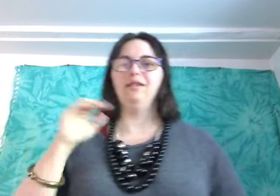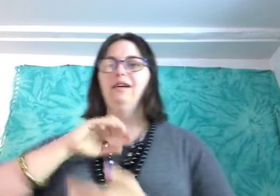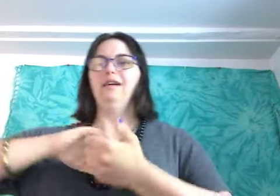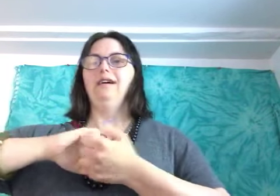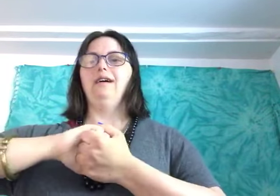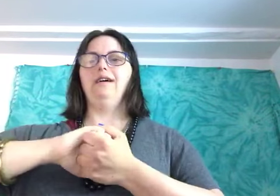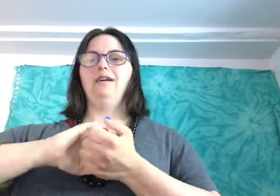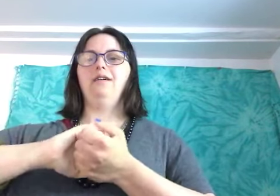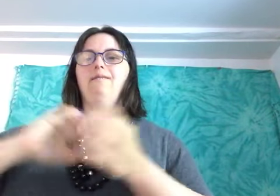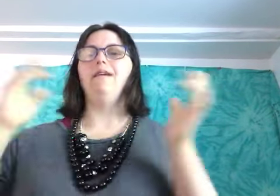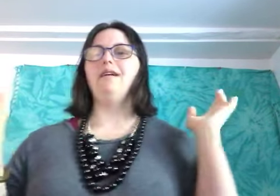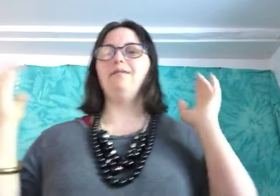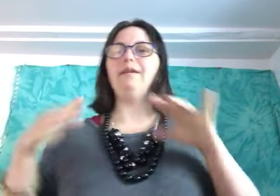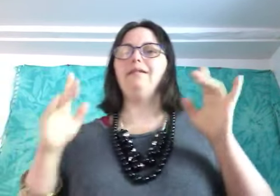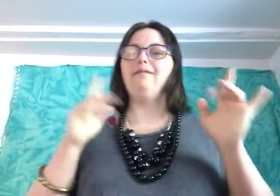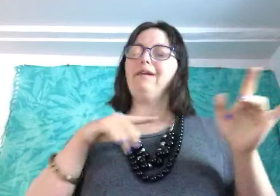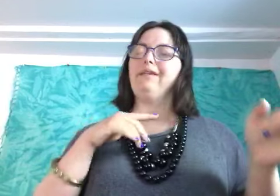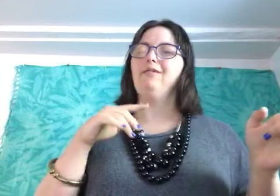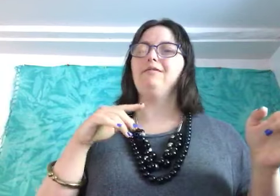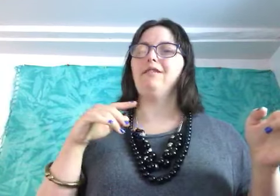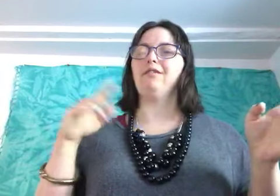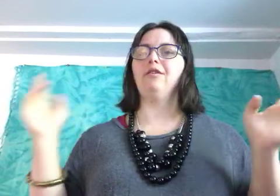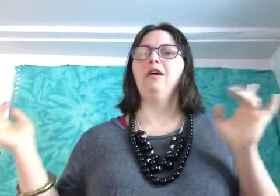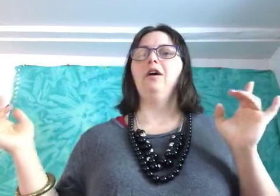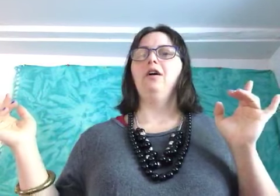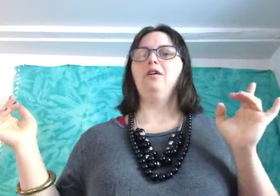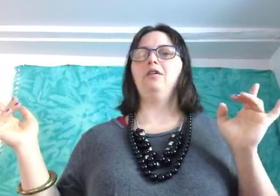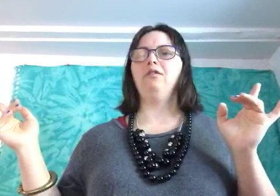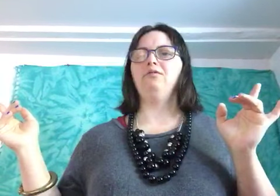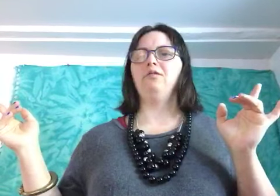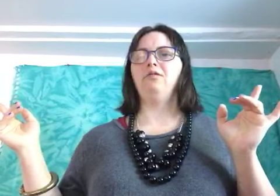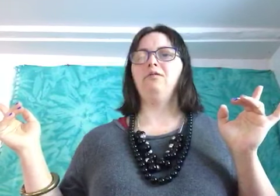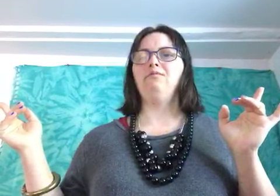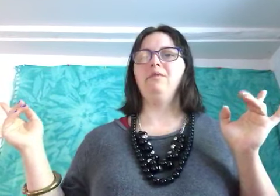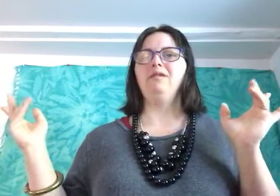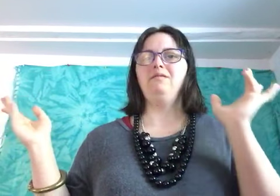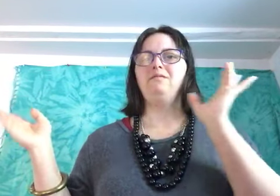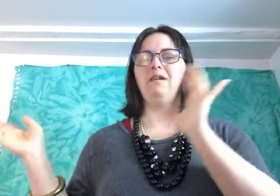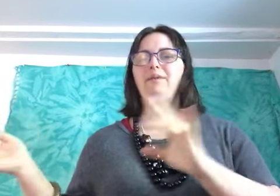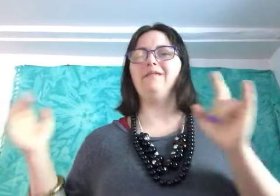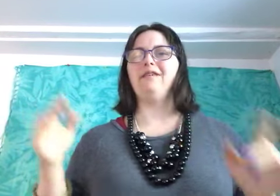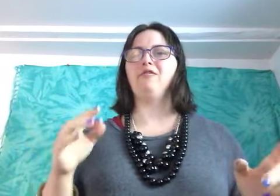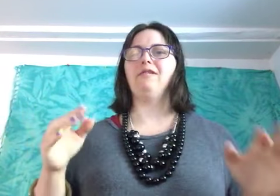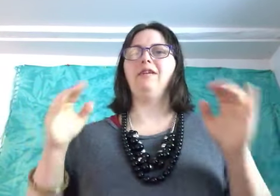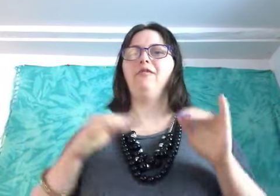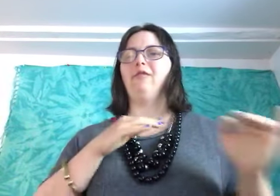make videos that are beneficial and helpful